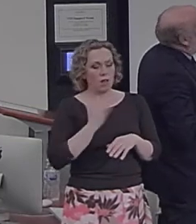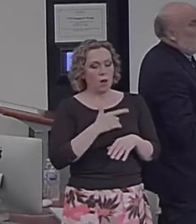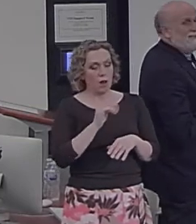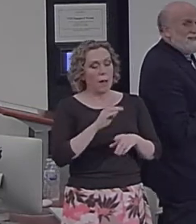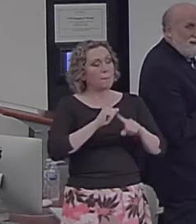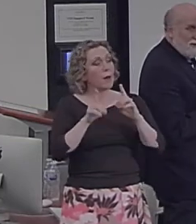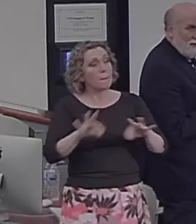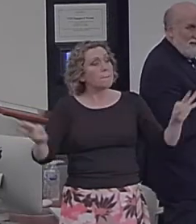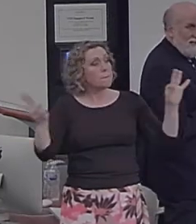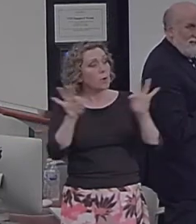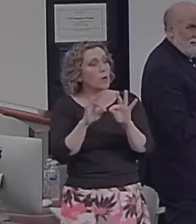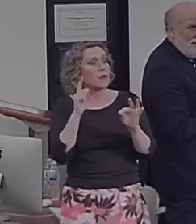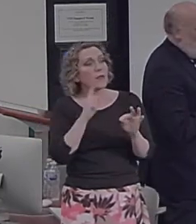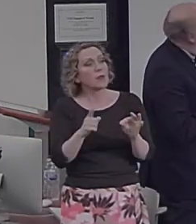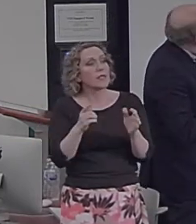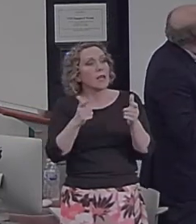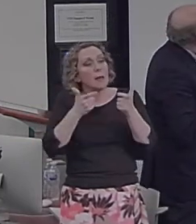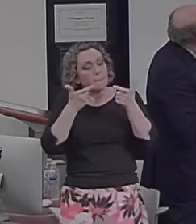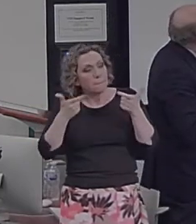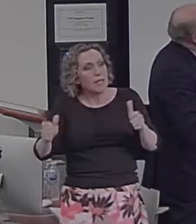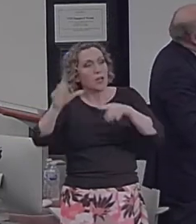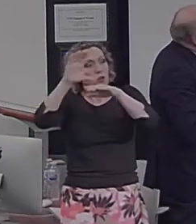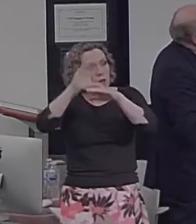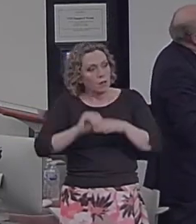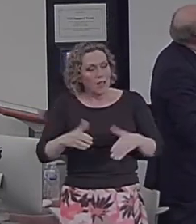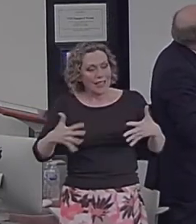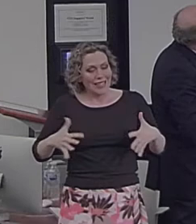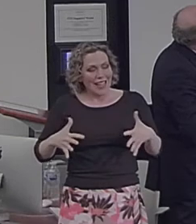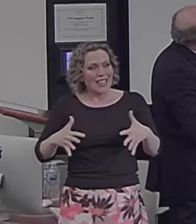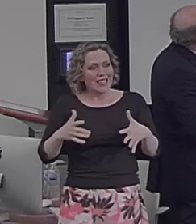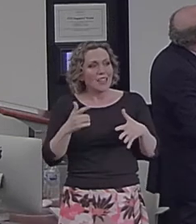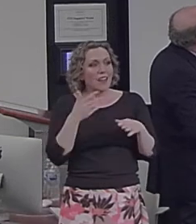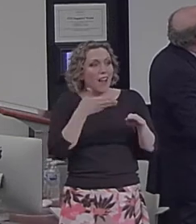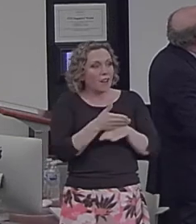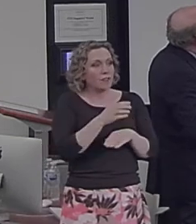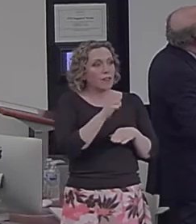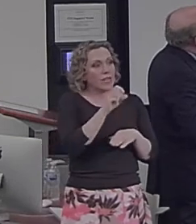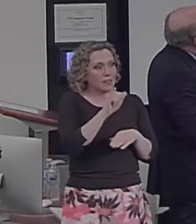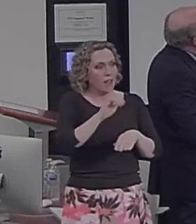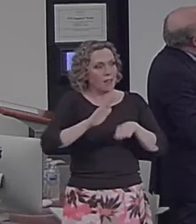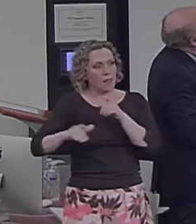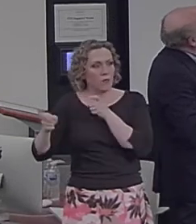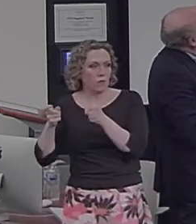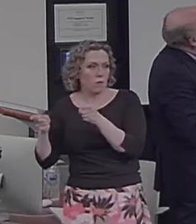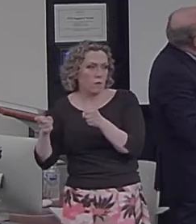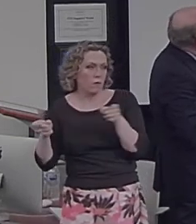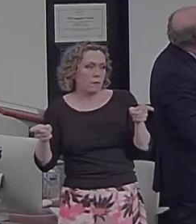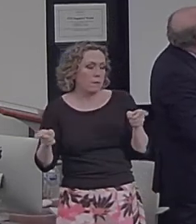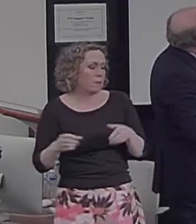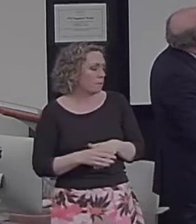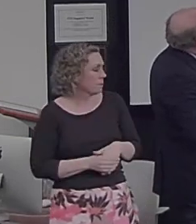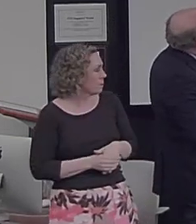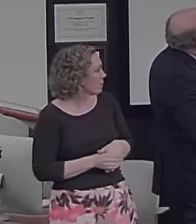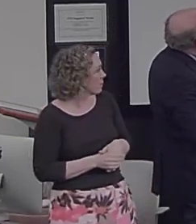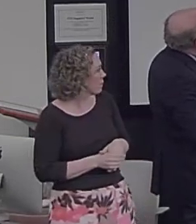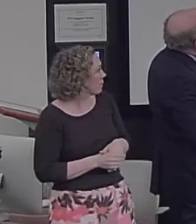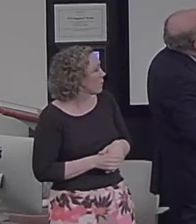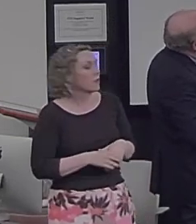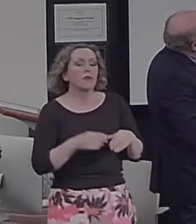reduction in anxiety after they've just had the specificity than the control induction, both during the means and problem